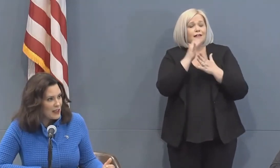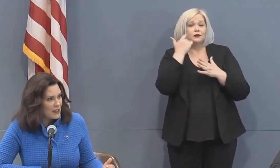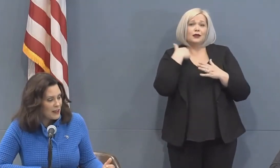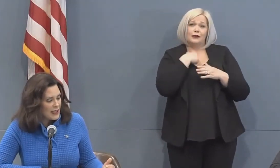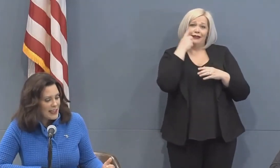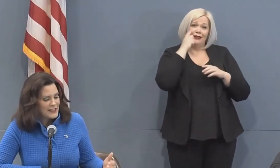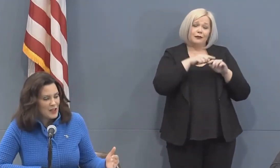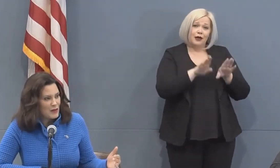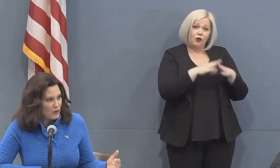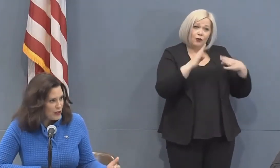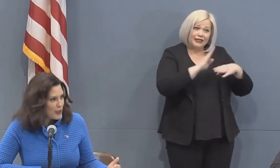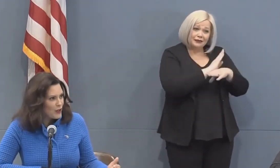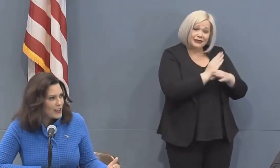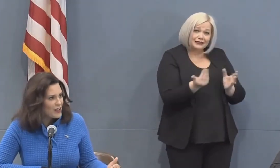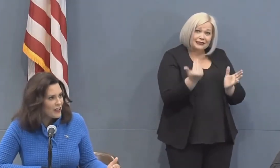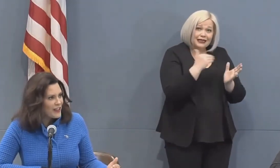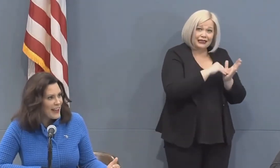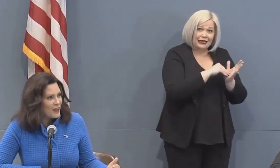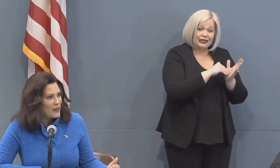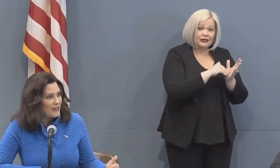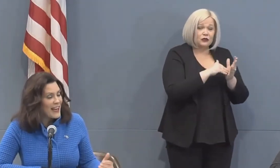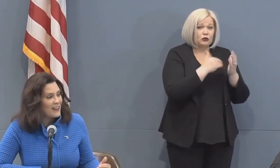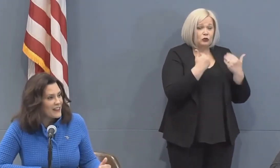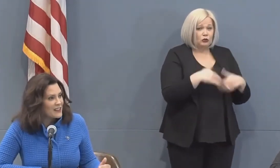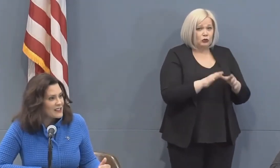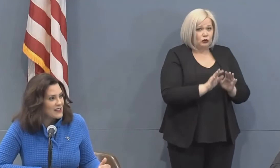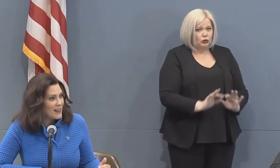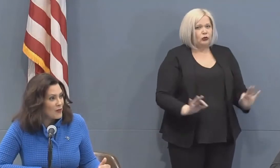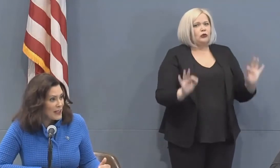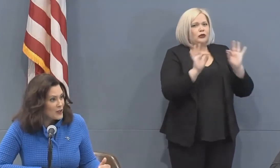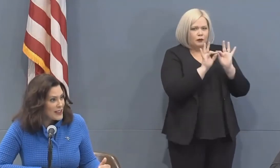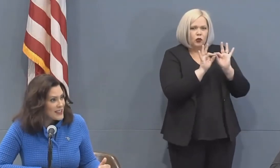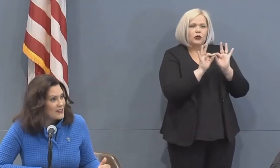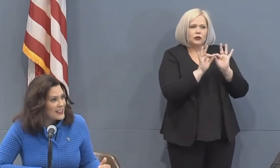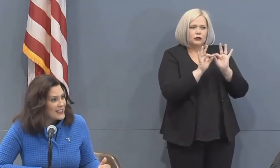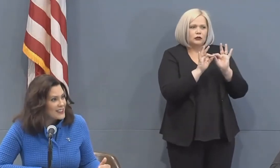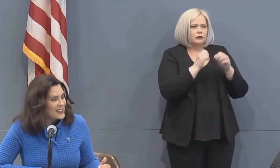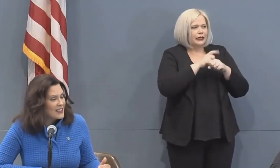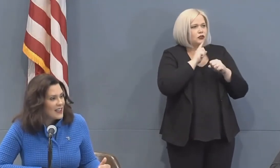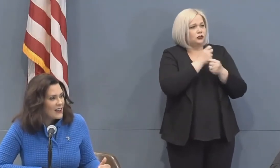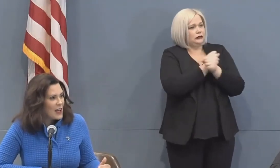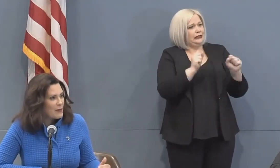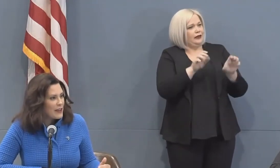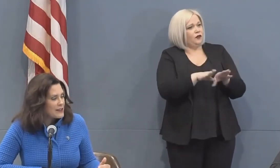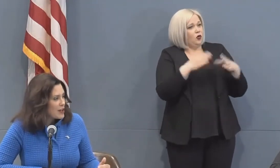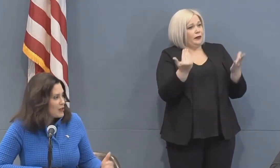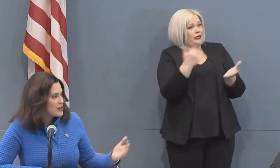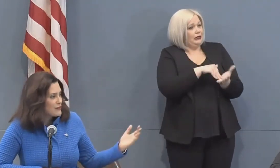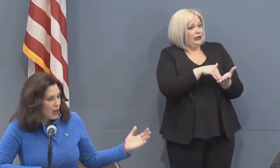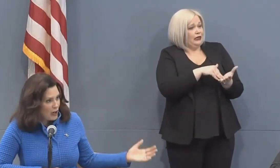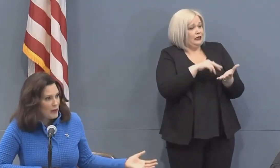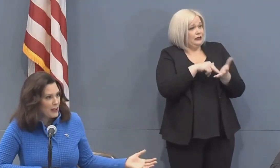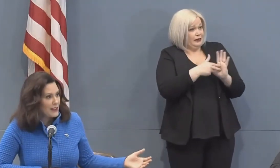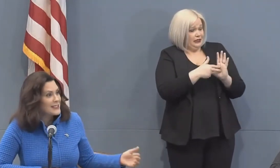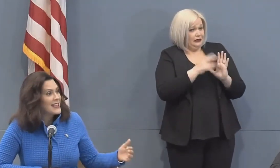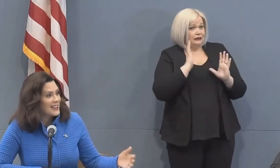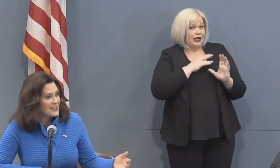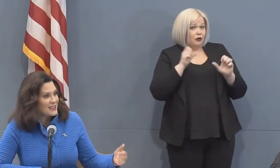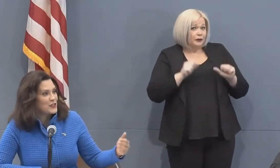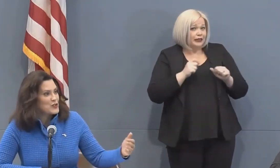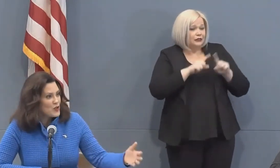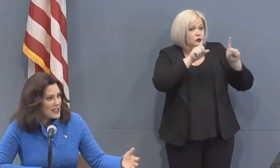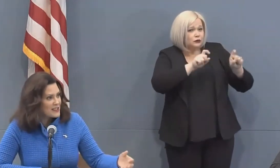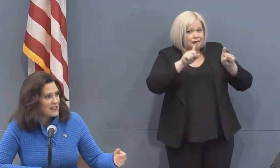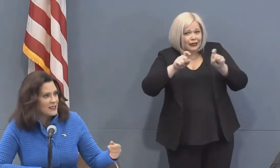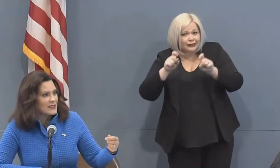our economy it's going to be really critical that we have confidence that we can do that safely and that means our our ability to